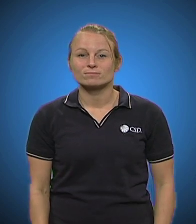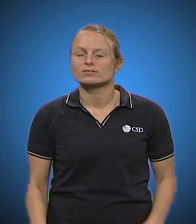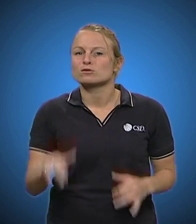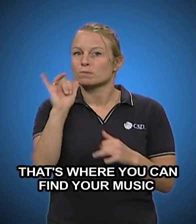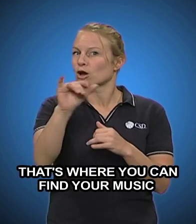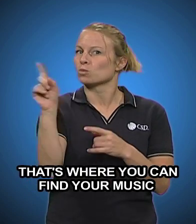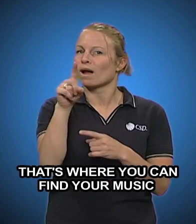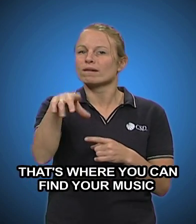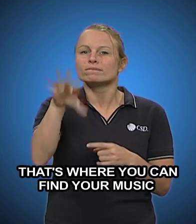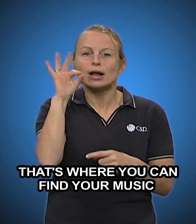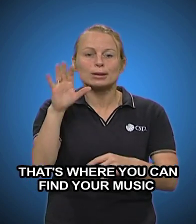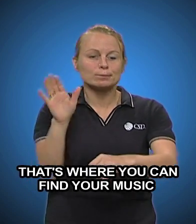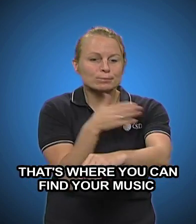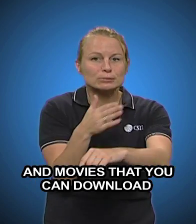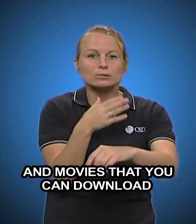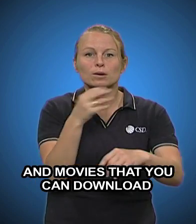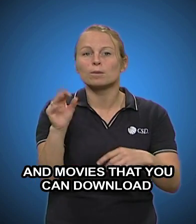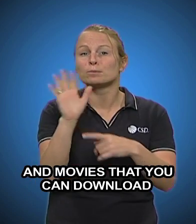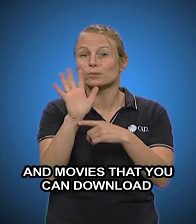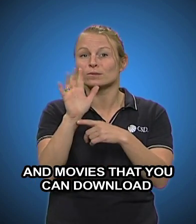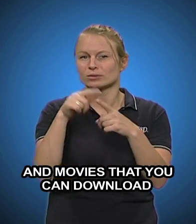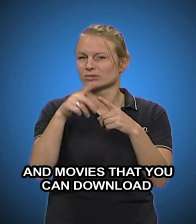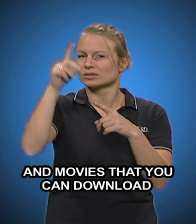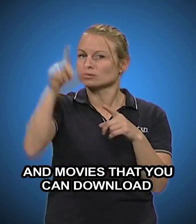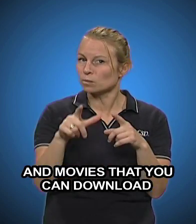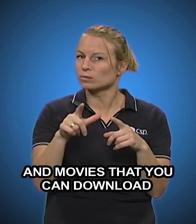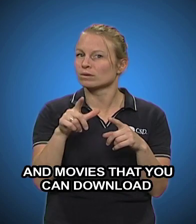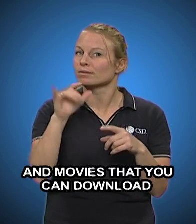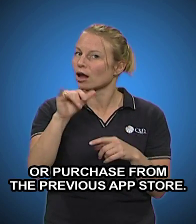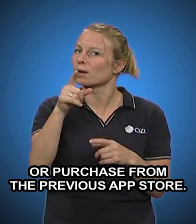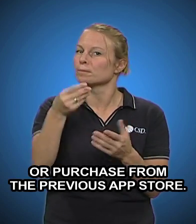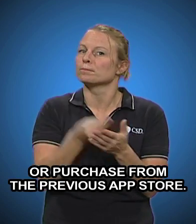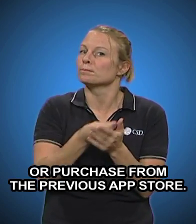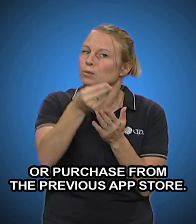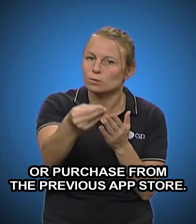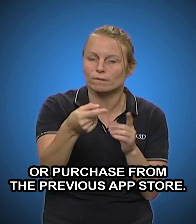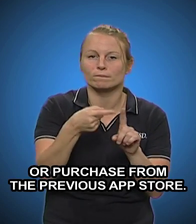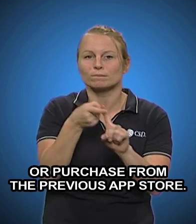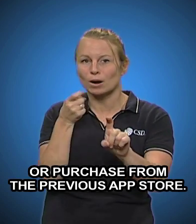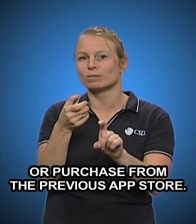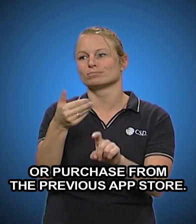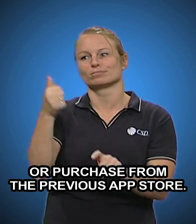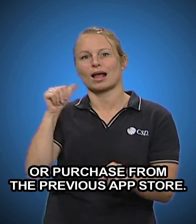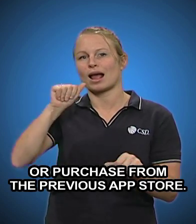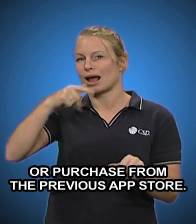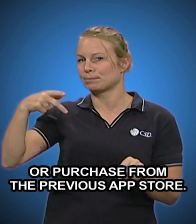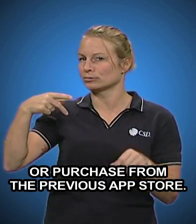That's where you can find your music and movies that you can download or purchase from the previous app store.